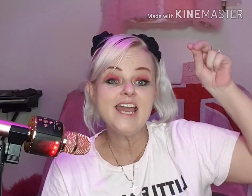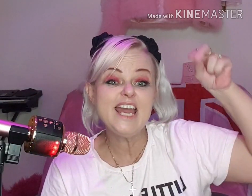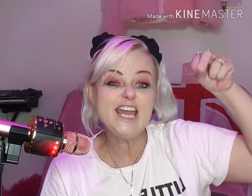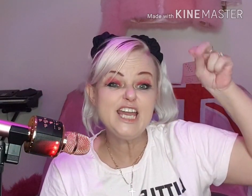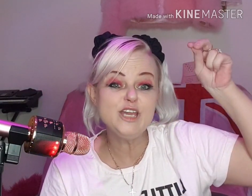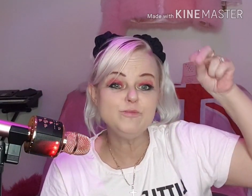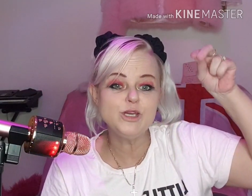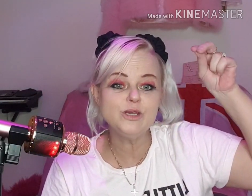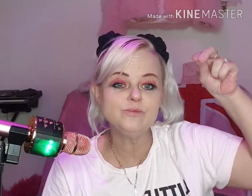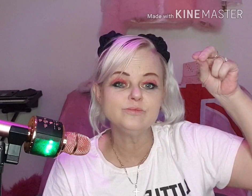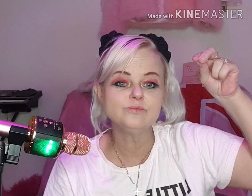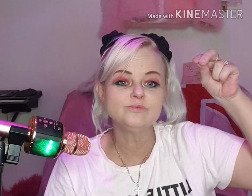emu,